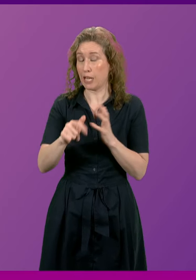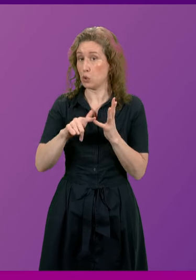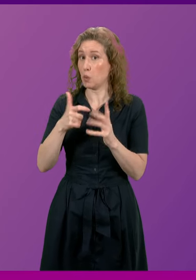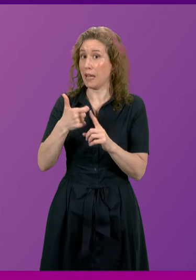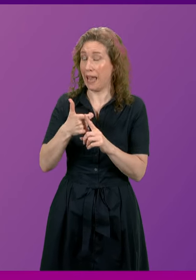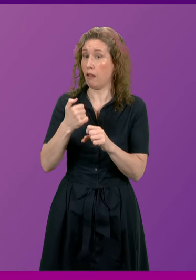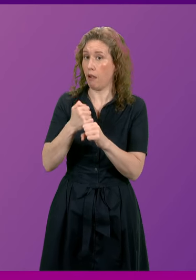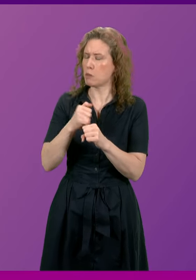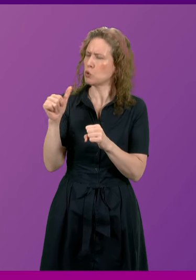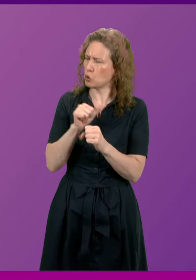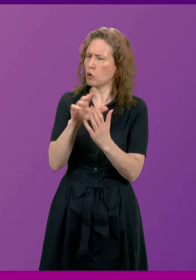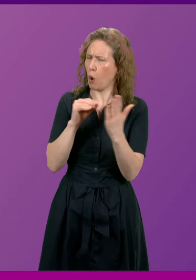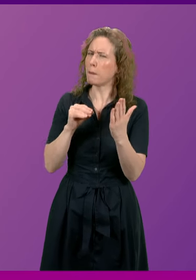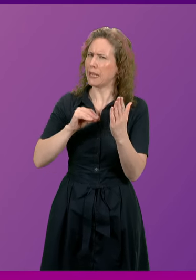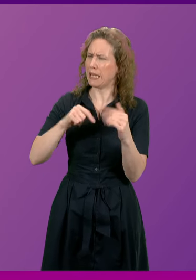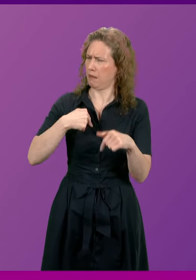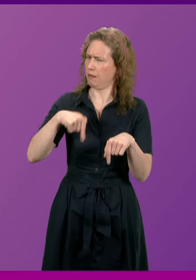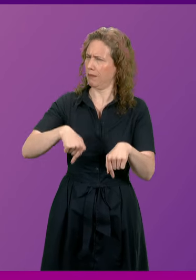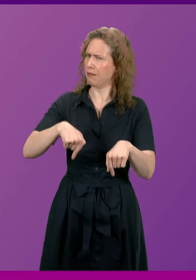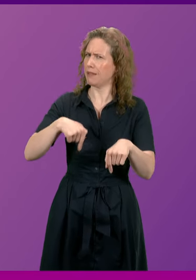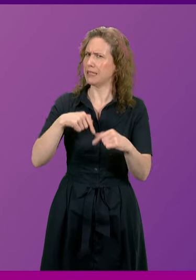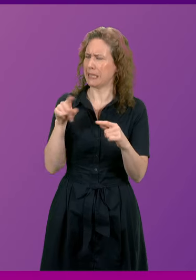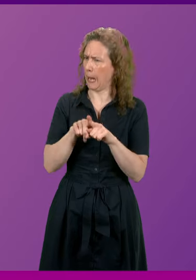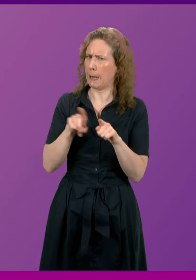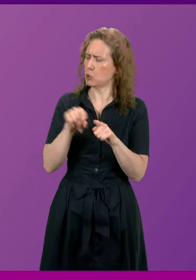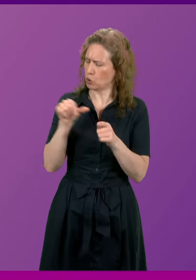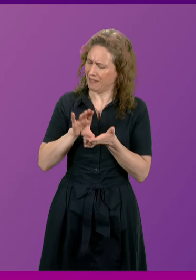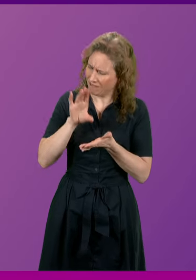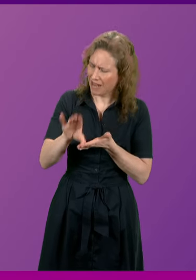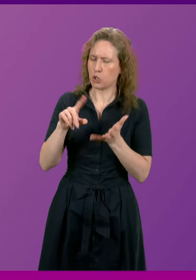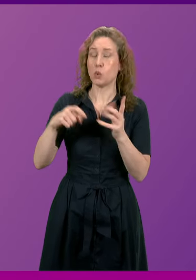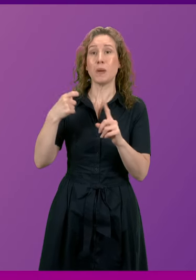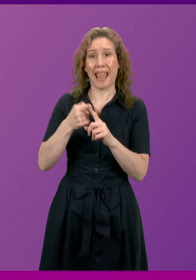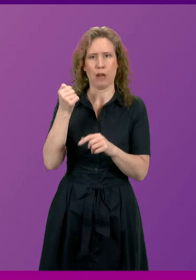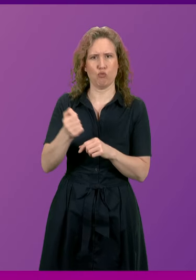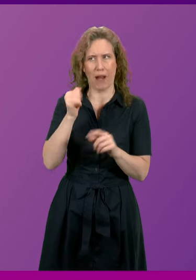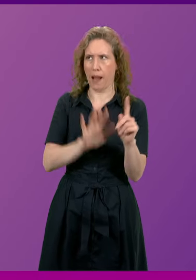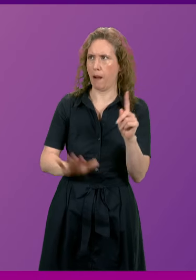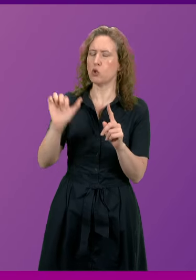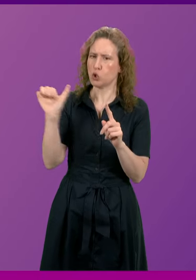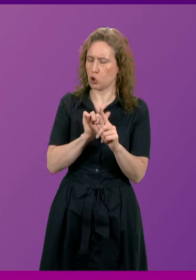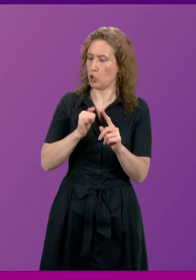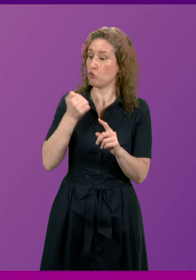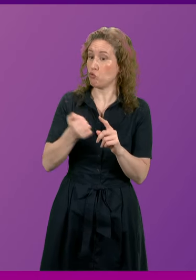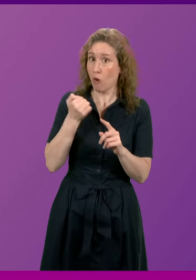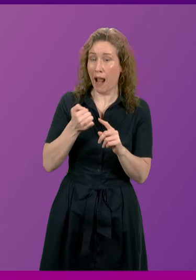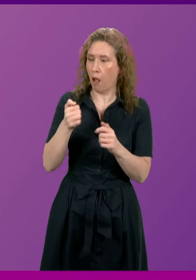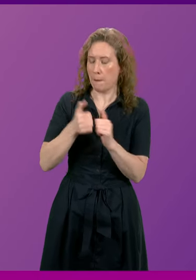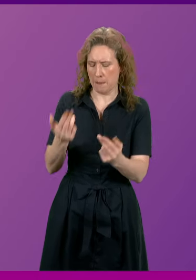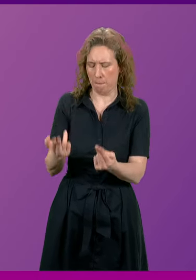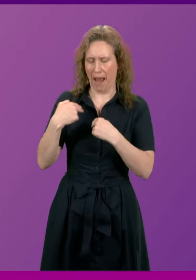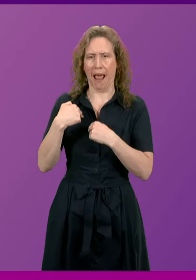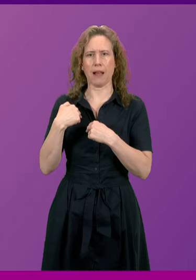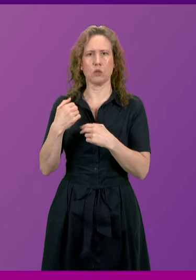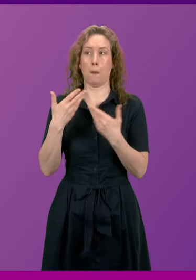follow the Scottish Government's lead and start proper investment in the UK rail network while returning services to public hand? First